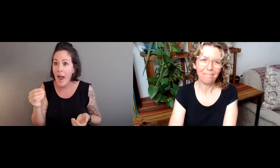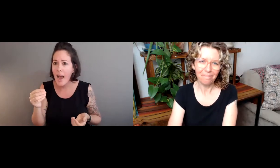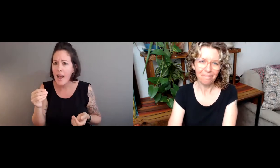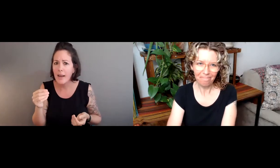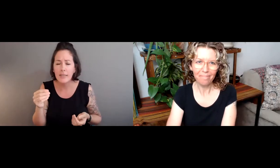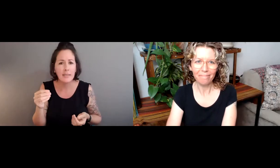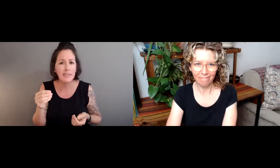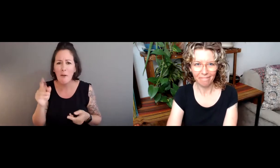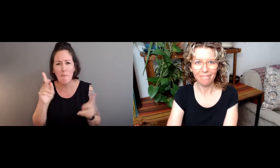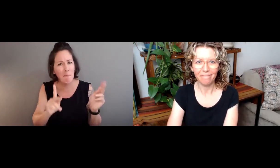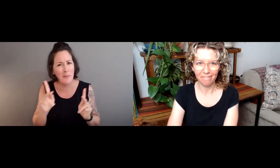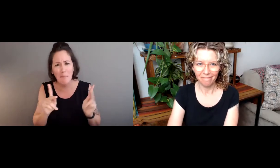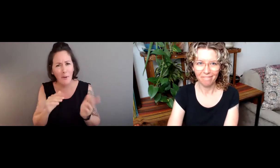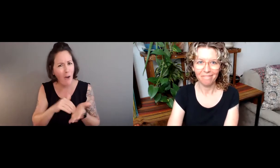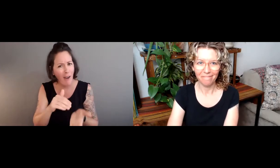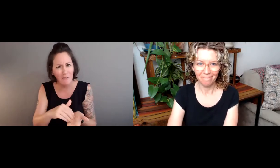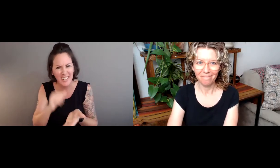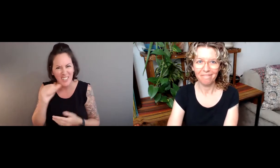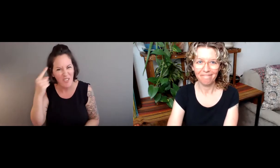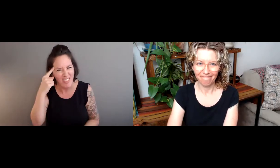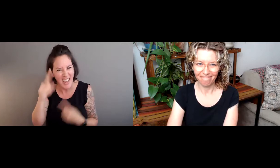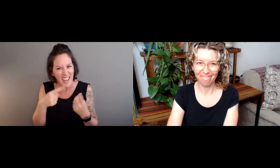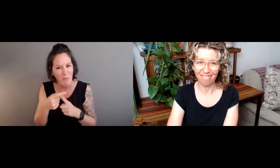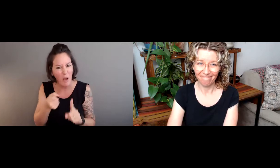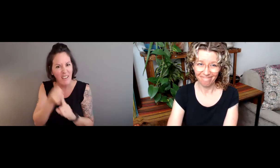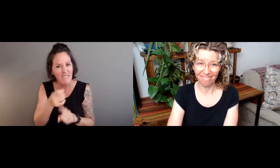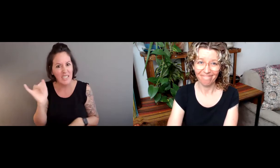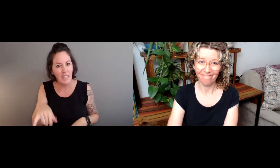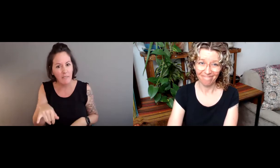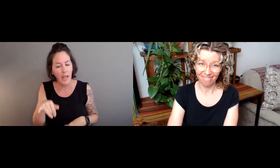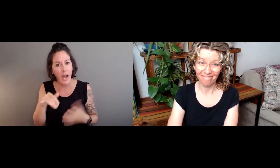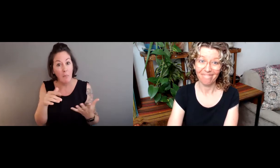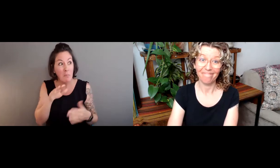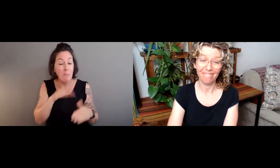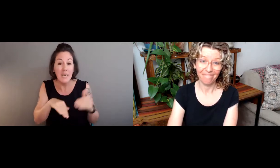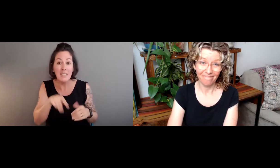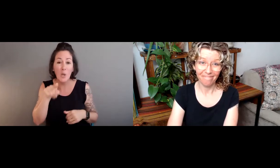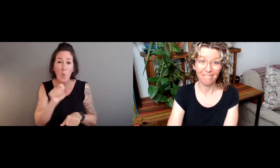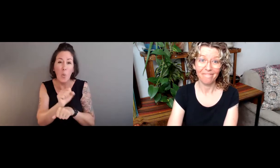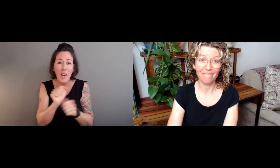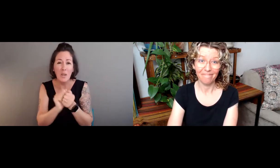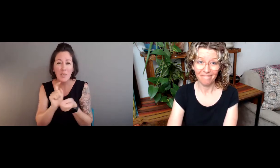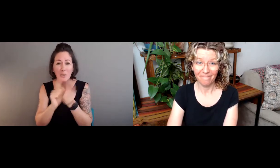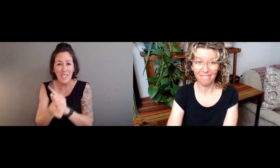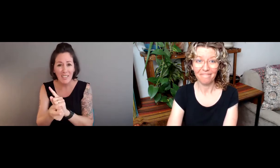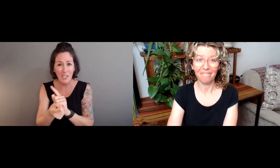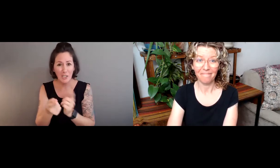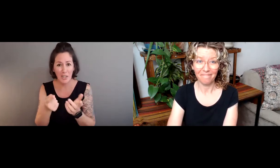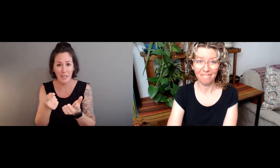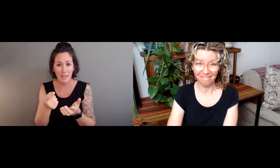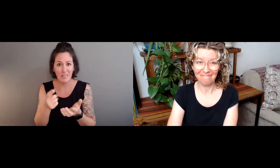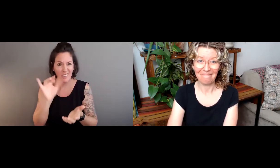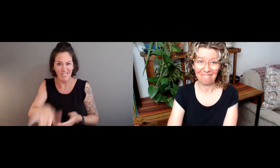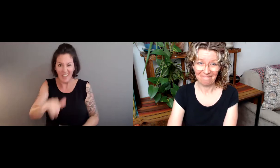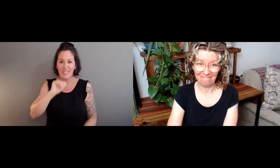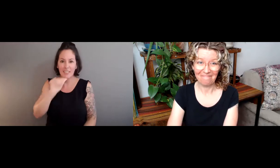often we're using the written form to do that. And people don't often think about the effects of using the